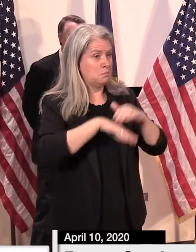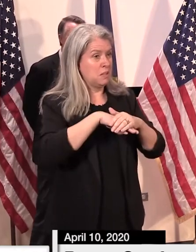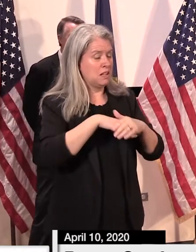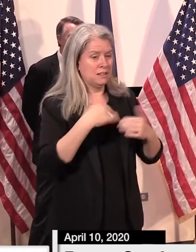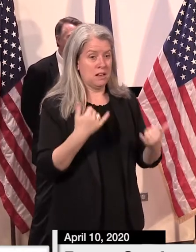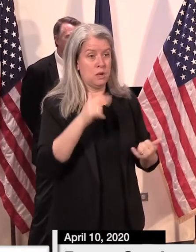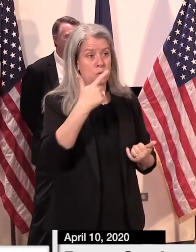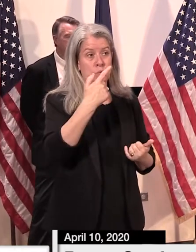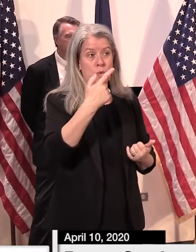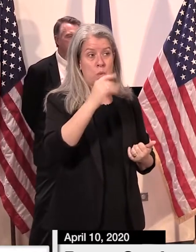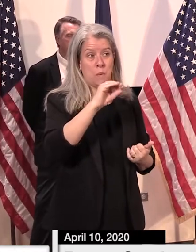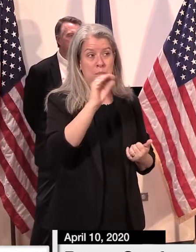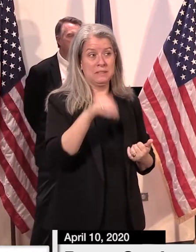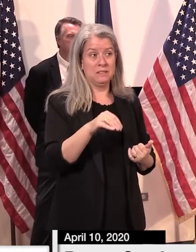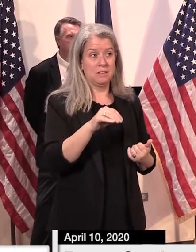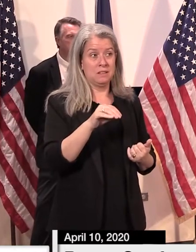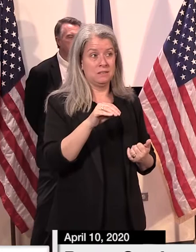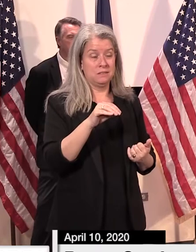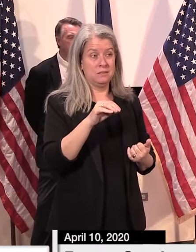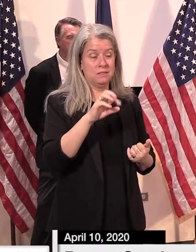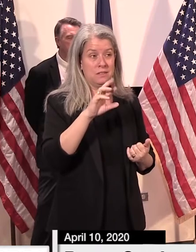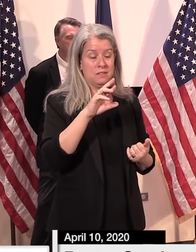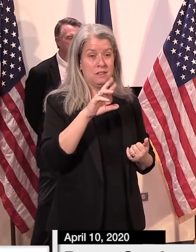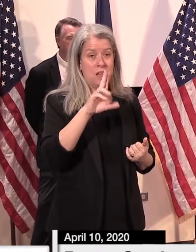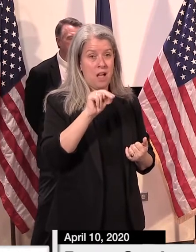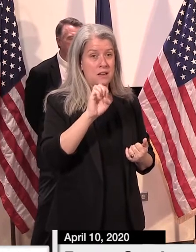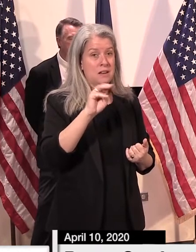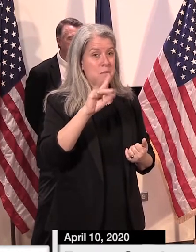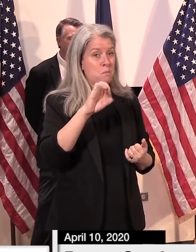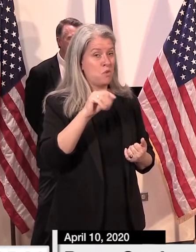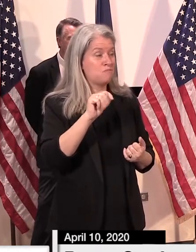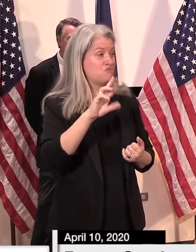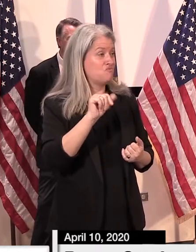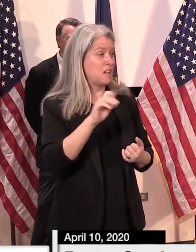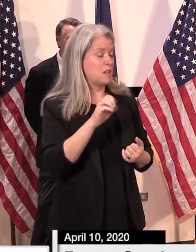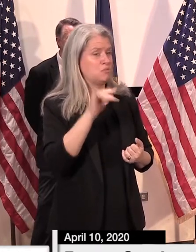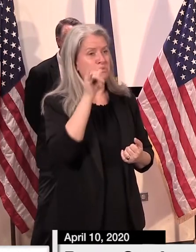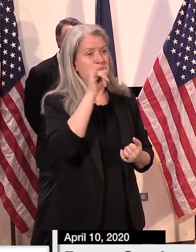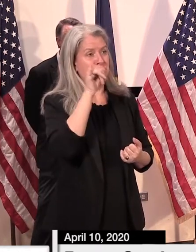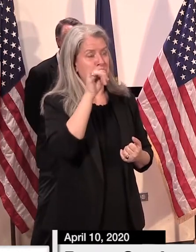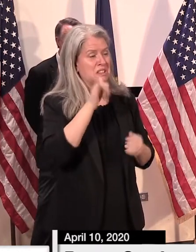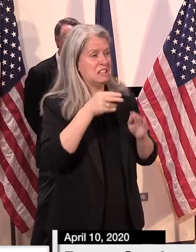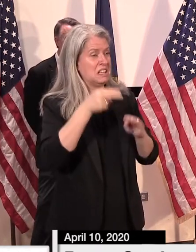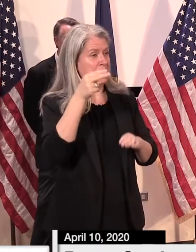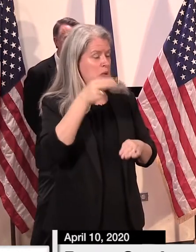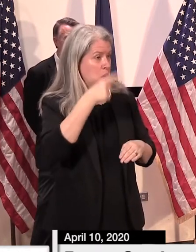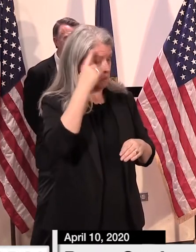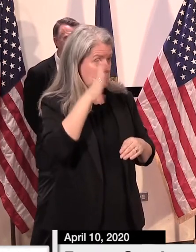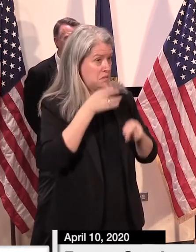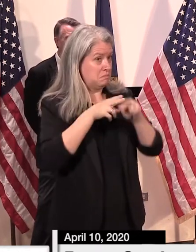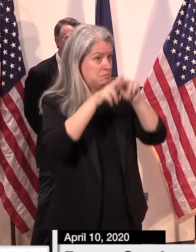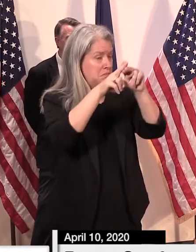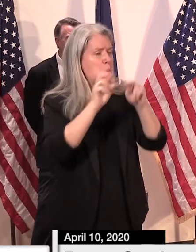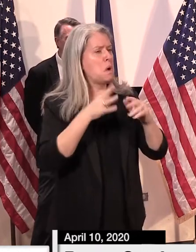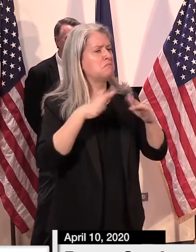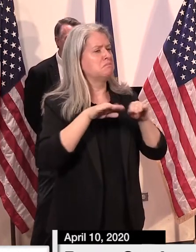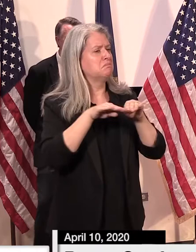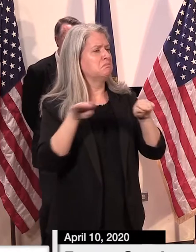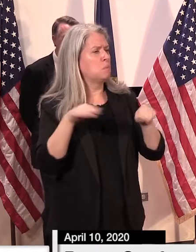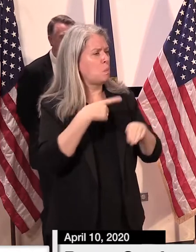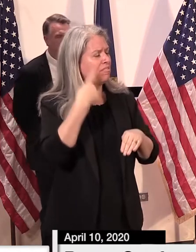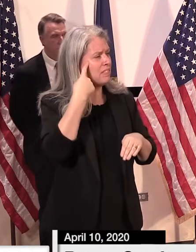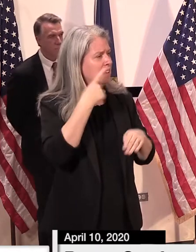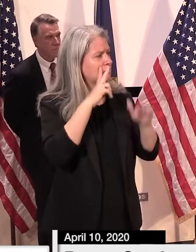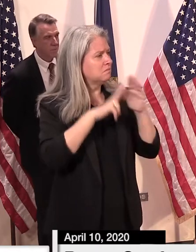unemployment rate, given that data. Do you feel like we're sort of near a plateau, or where do you think that's going? So